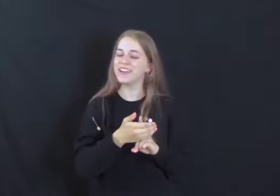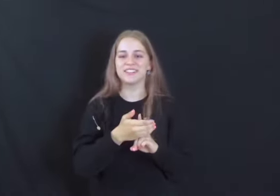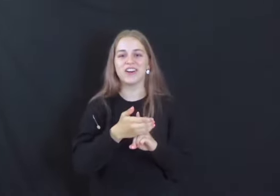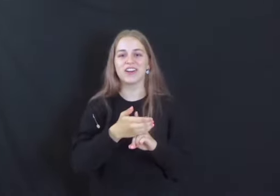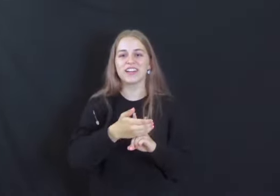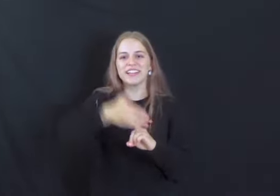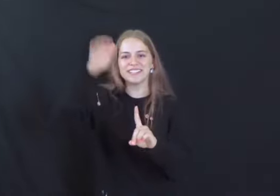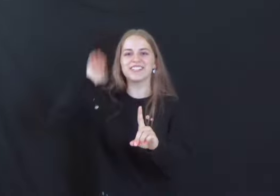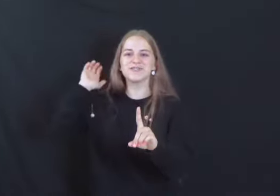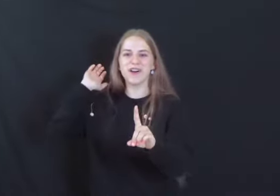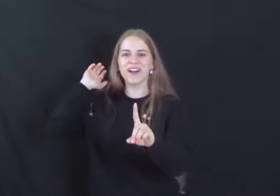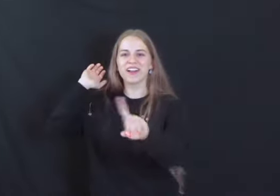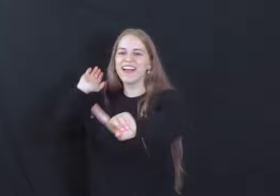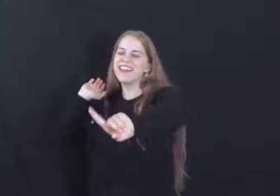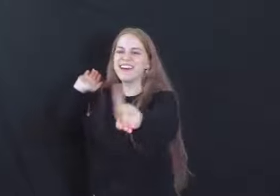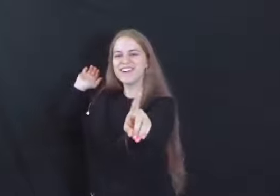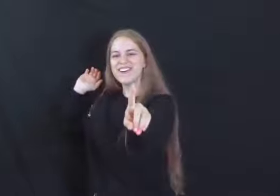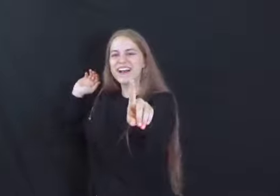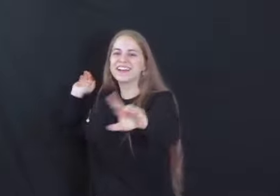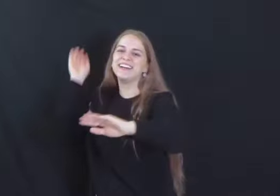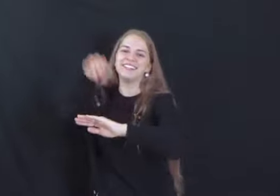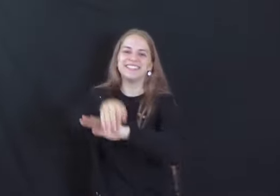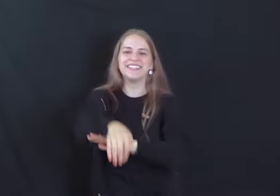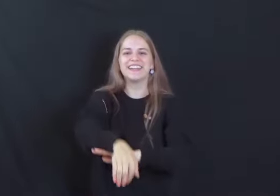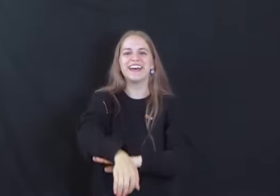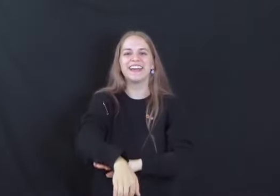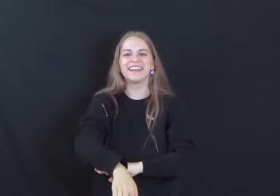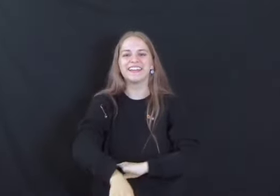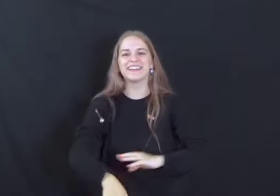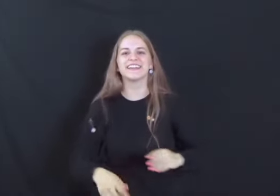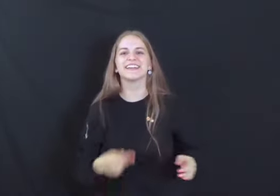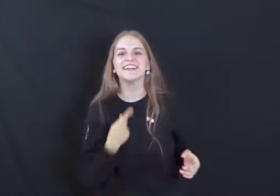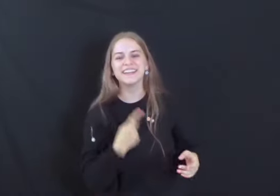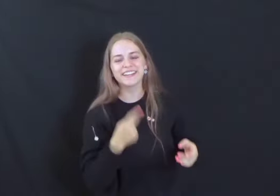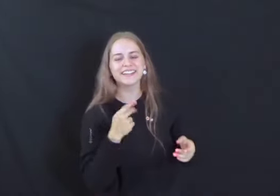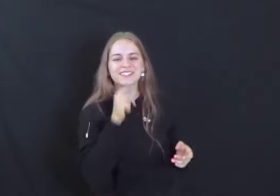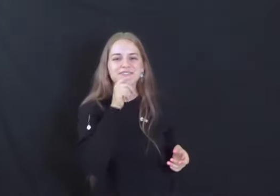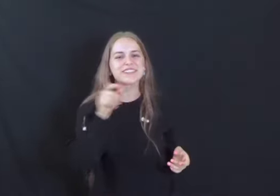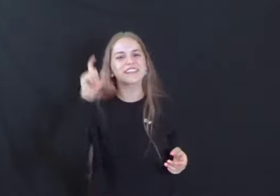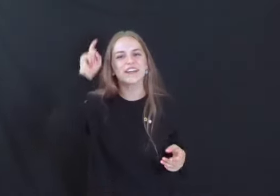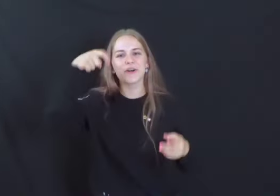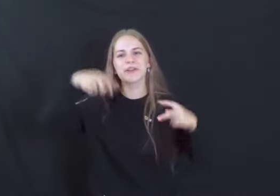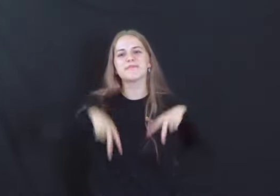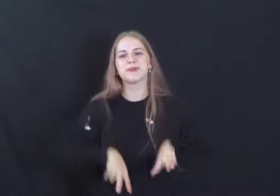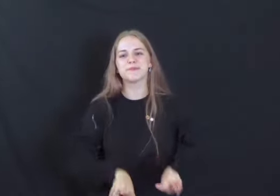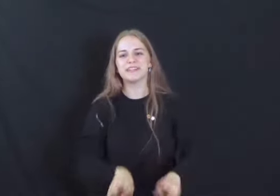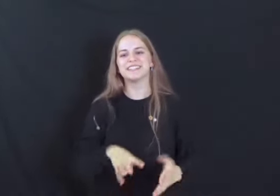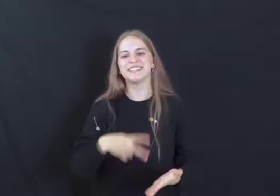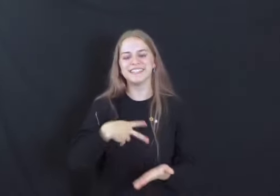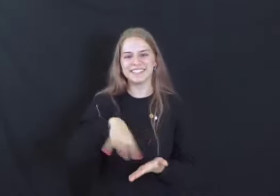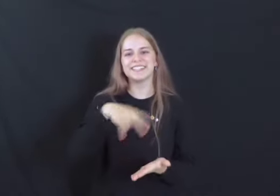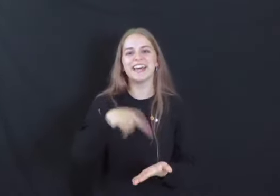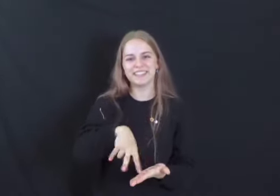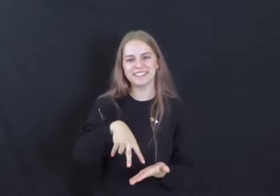look back, just walk the walk tonight Cause we don't need permission to dance